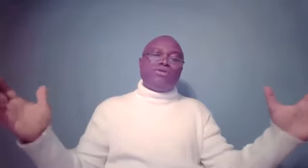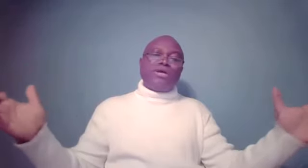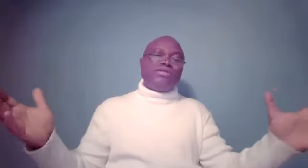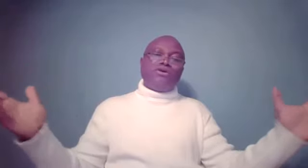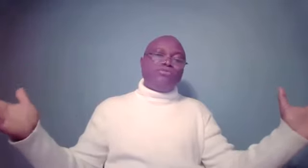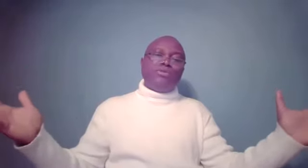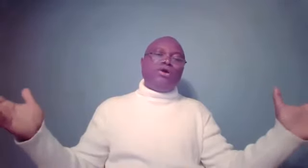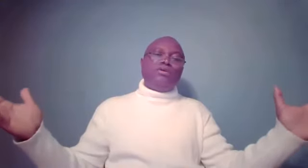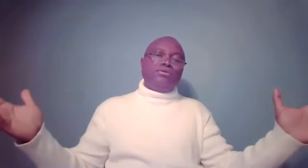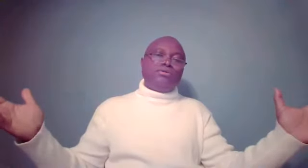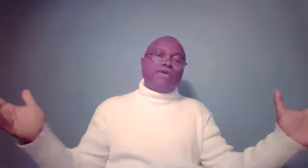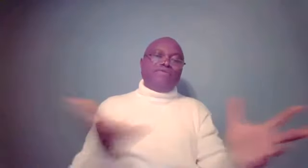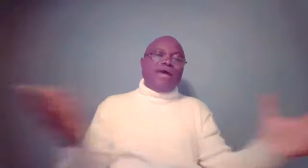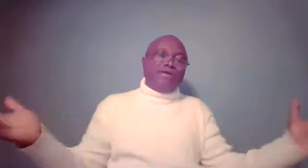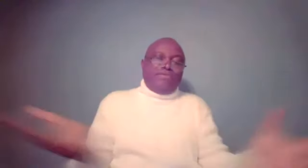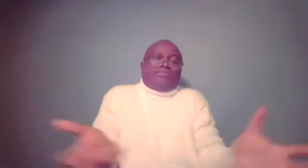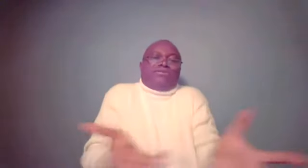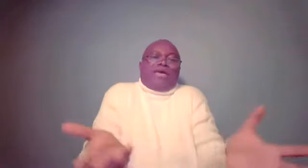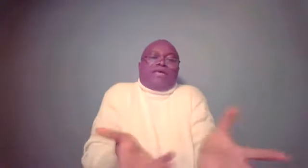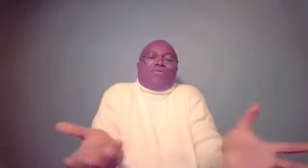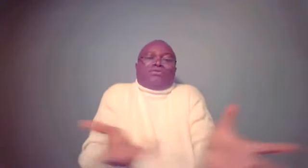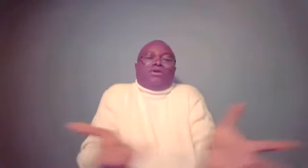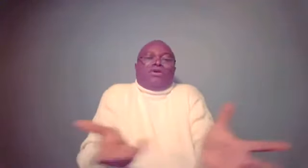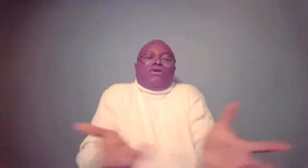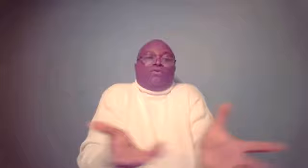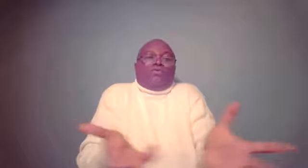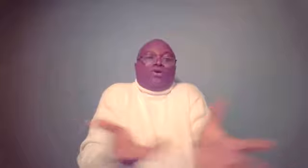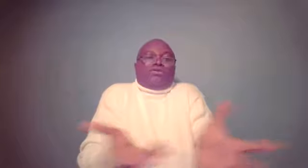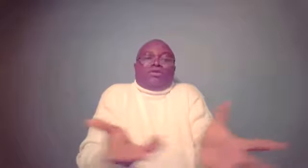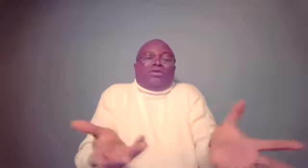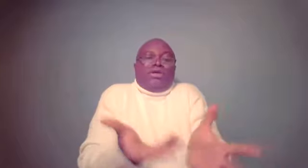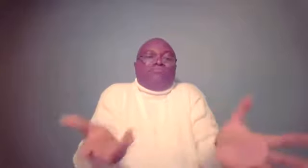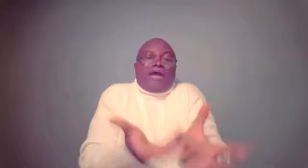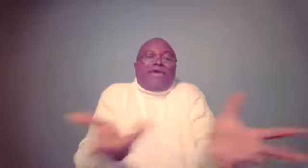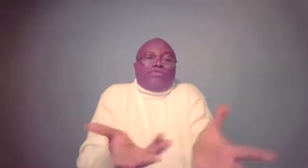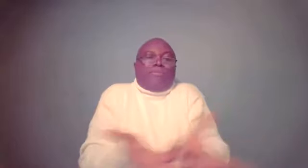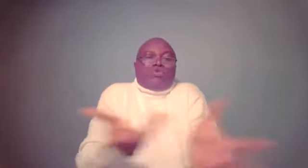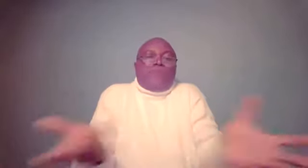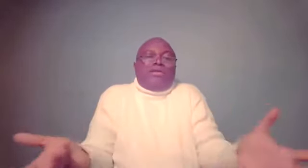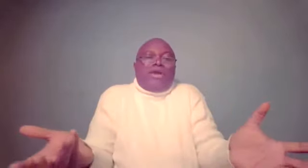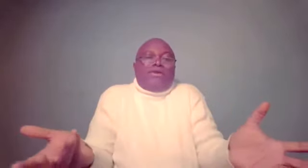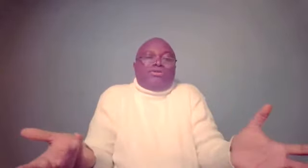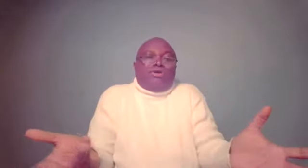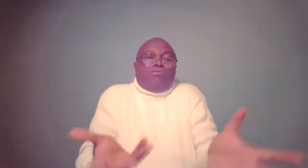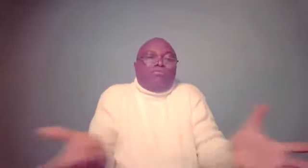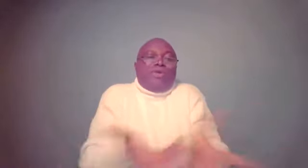Esau and Jacob to be born after marriage. I mean, Rebecca was, was in marriage for about 20 years without